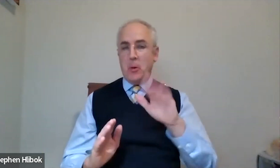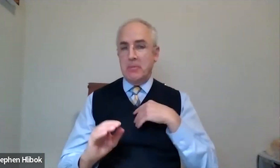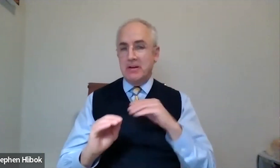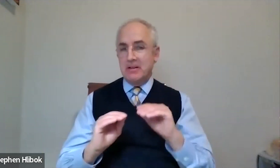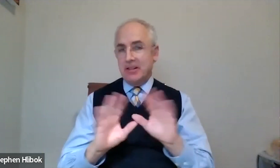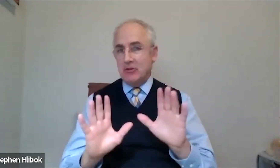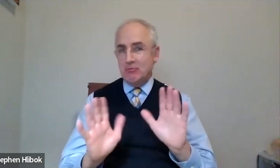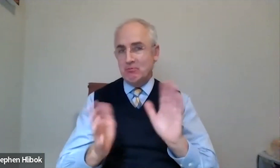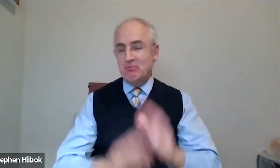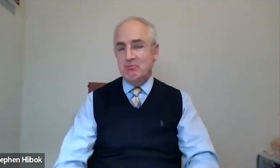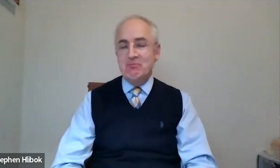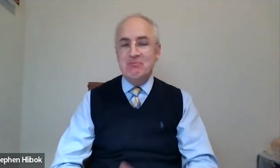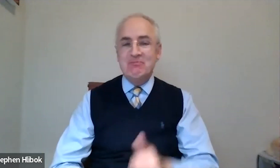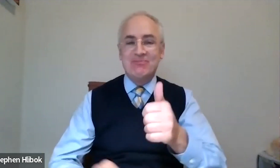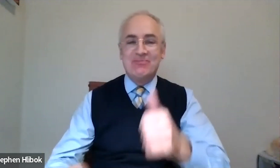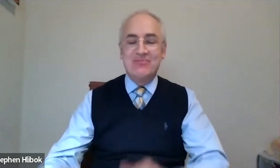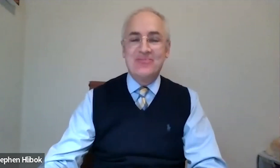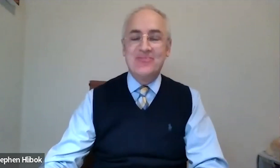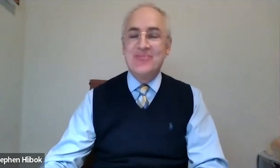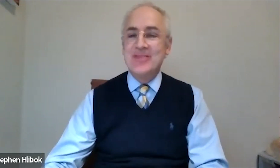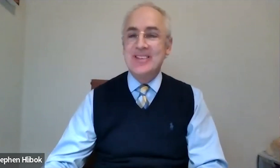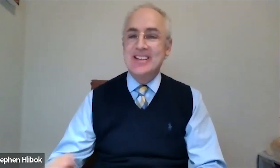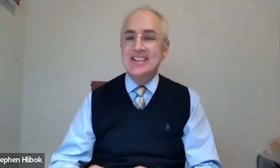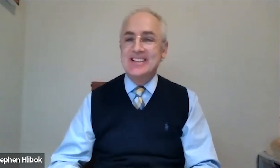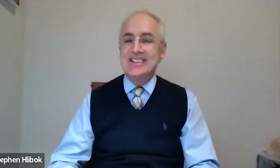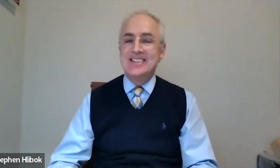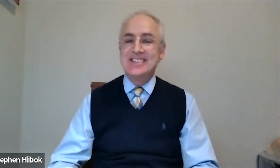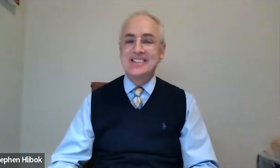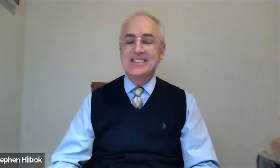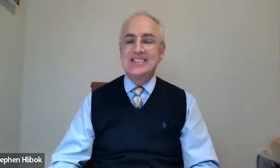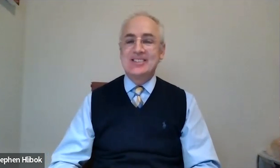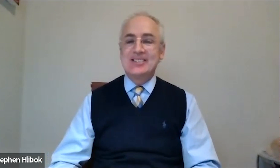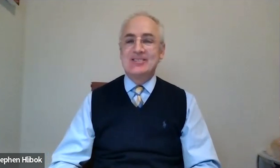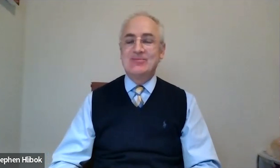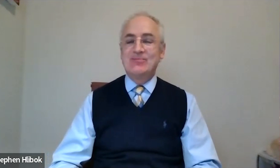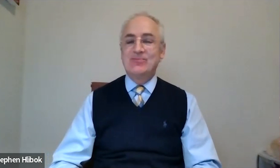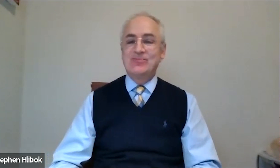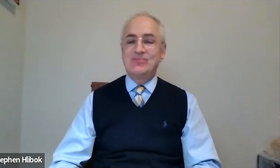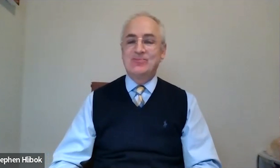-deferred. Hopefully that's clear. Great.